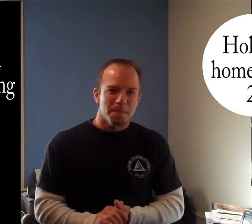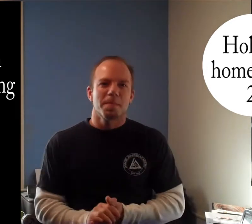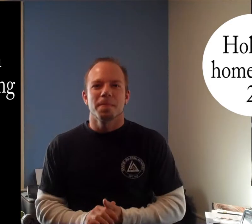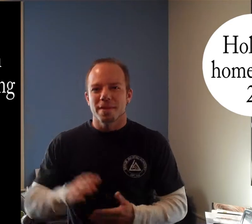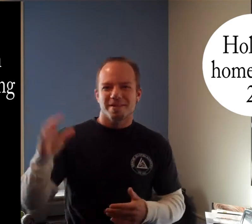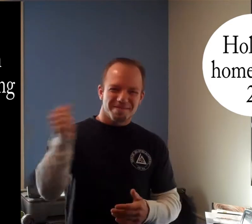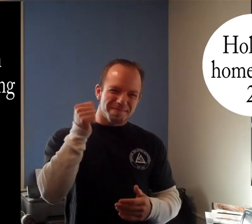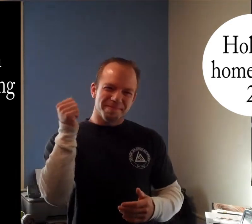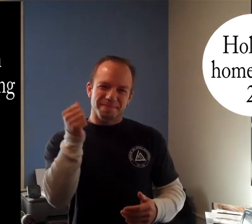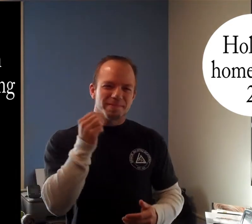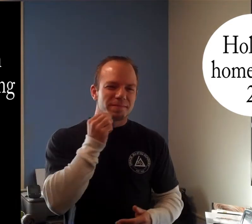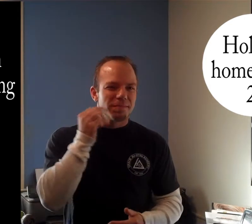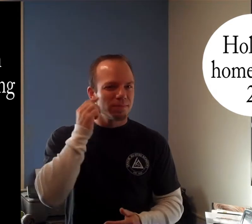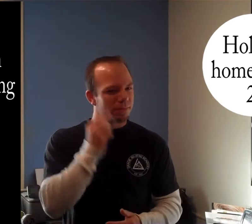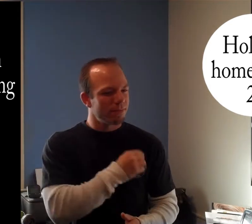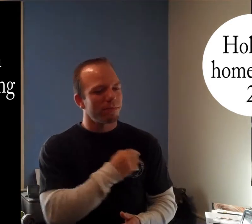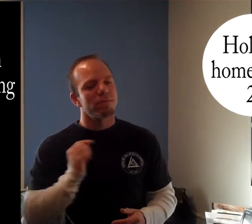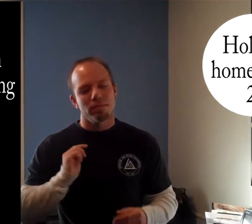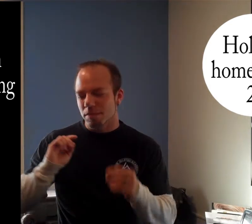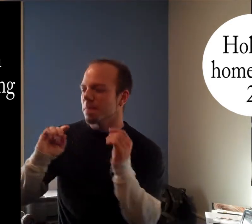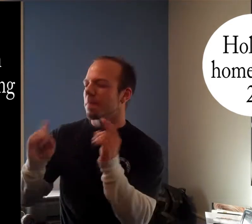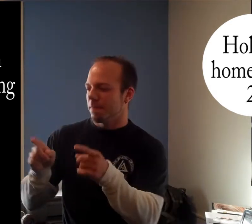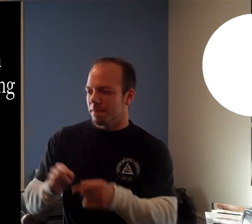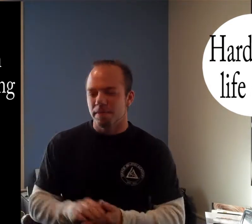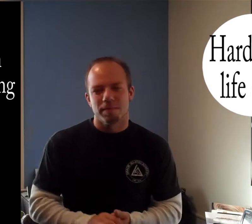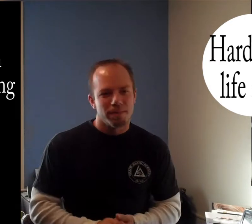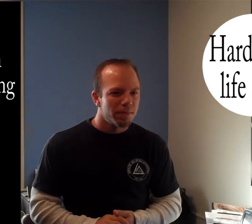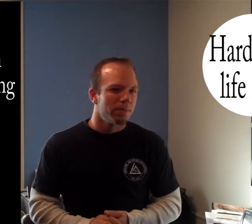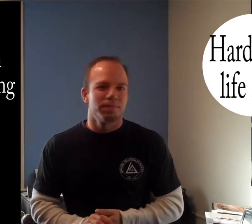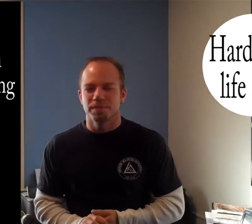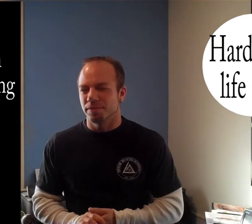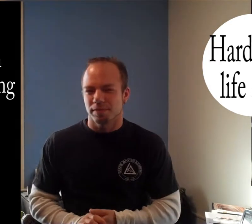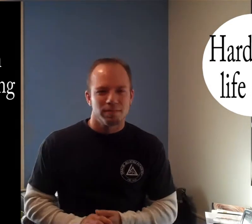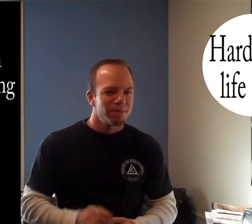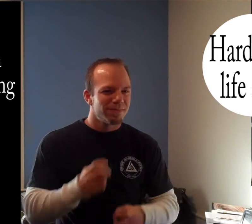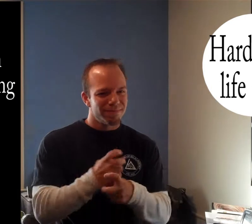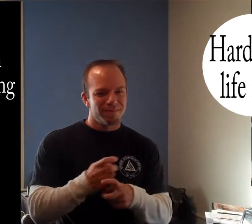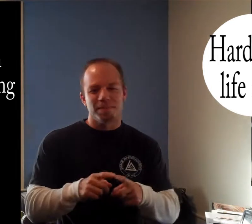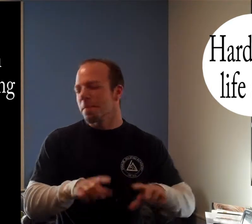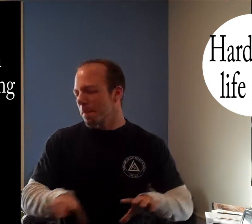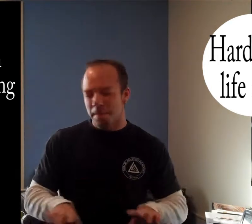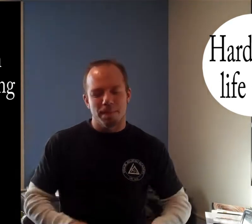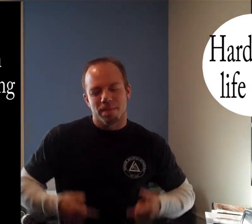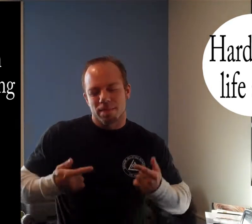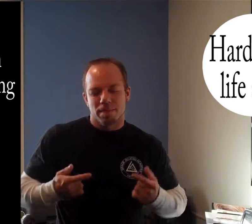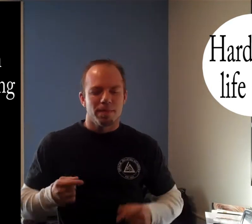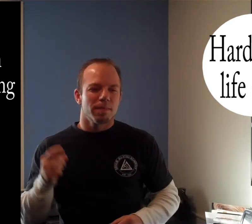Just hold on. We're going home. We're going home. It's hard to do these things alone.